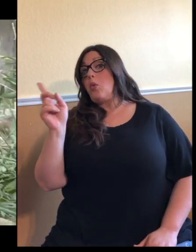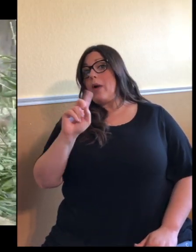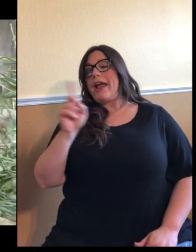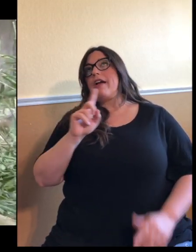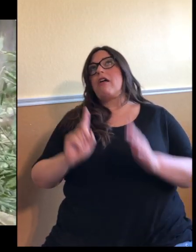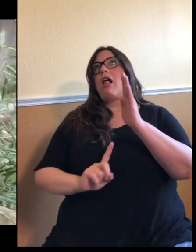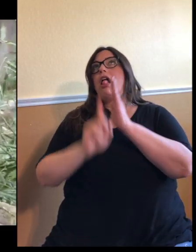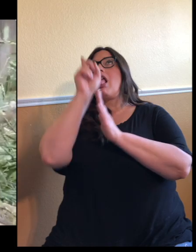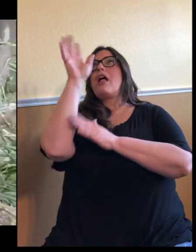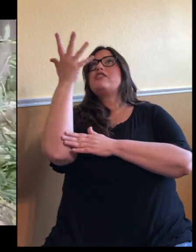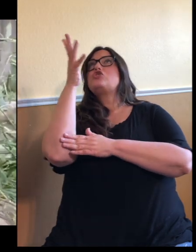highest point of the trees there.